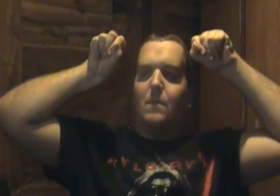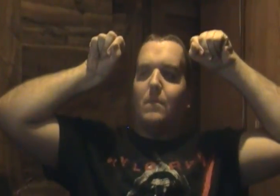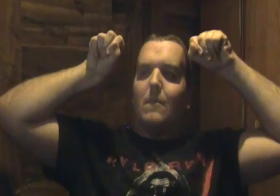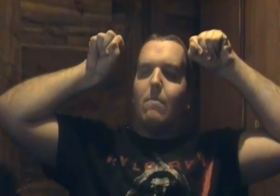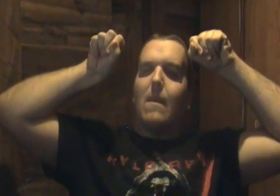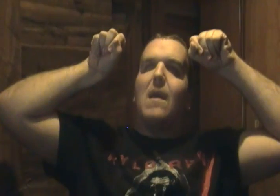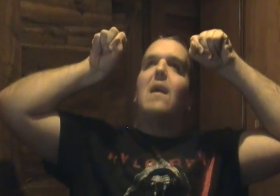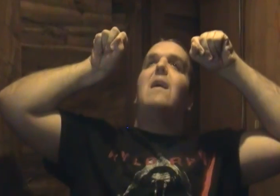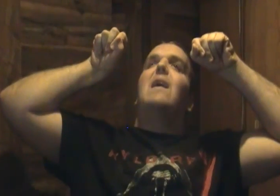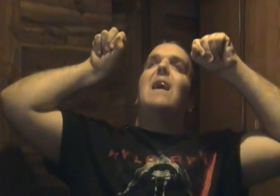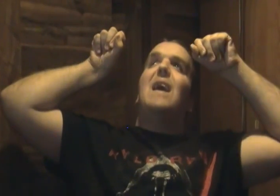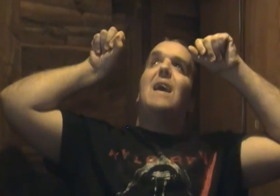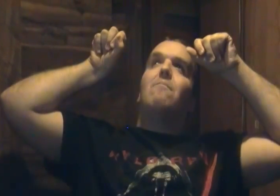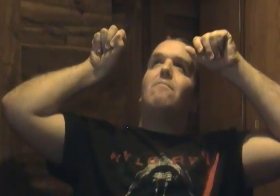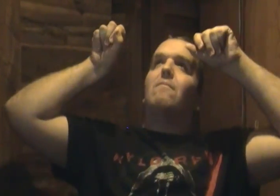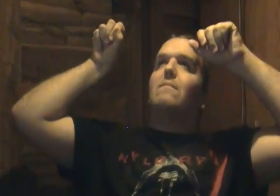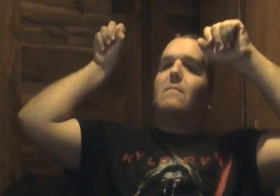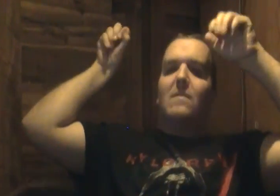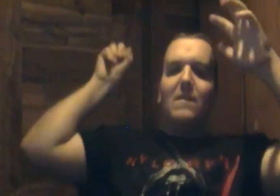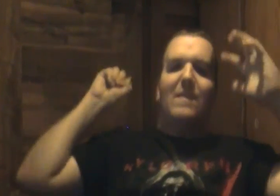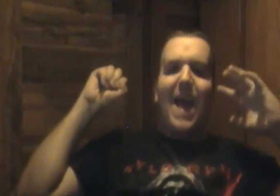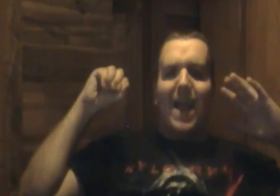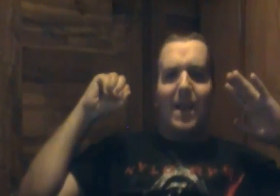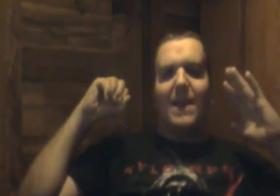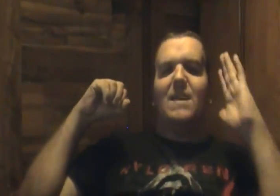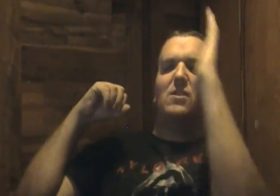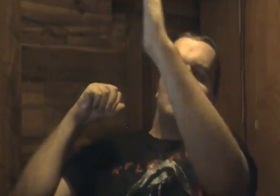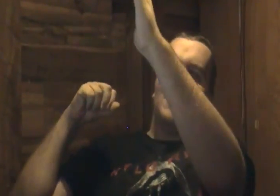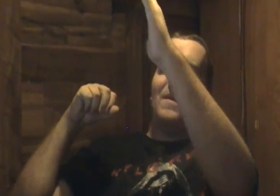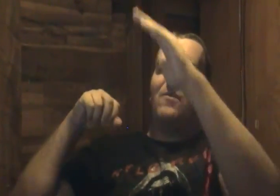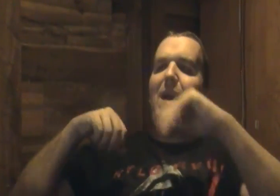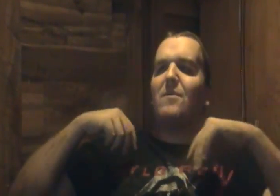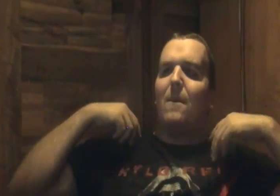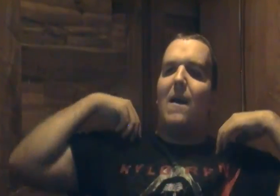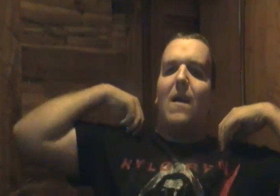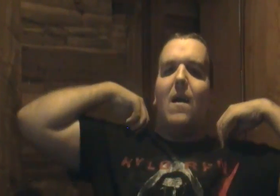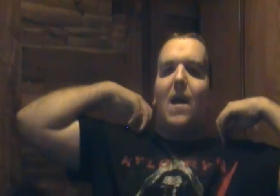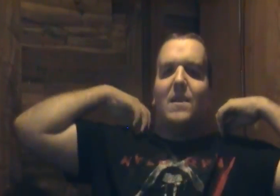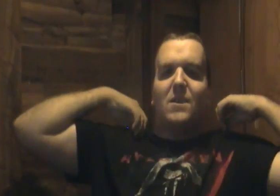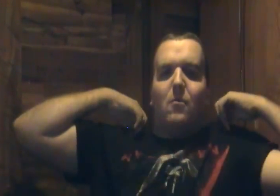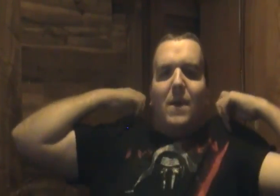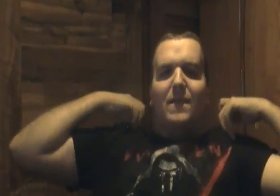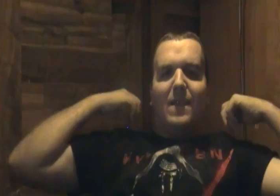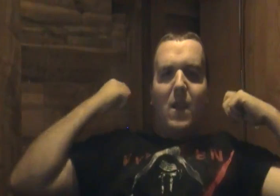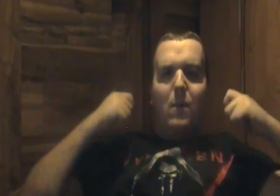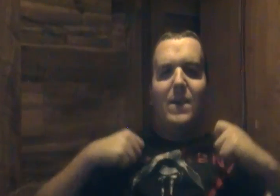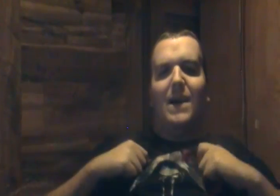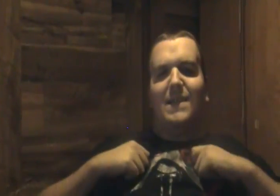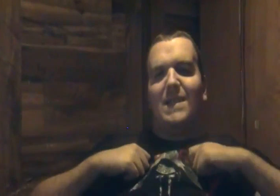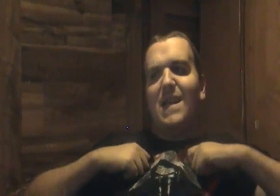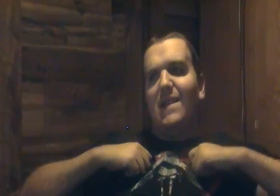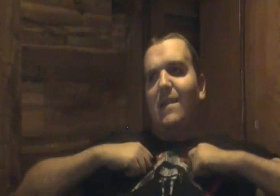and deck he jumps up and grabs him and so what noah does is he